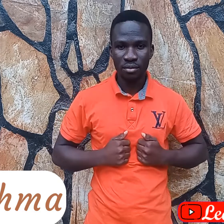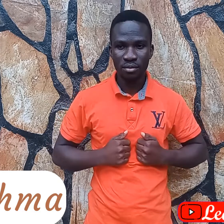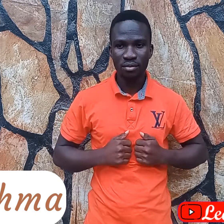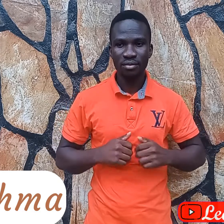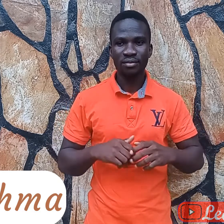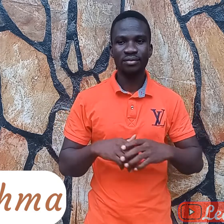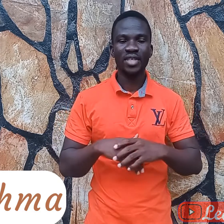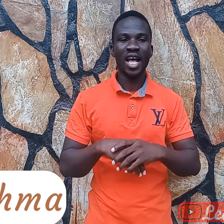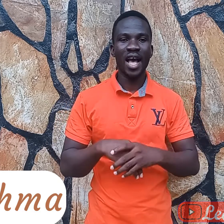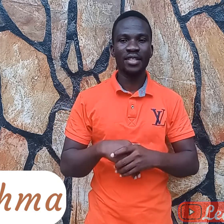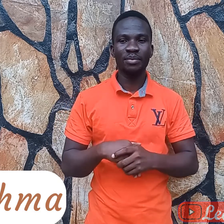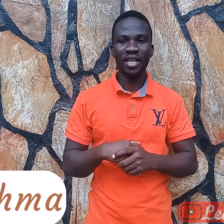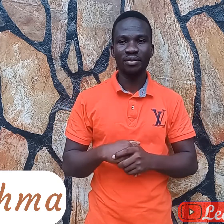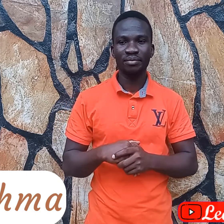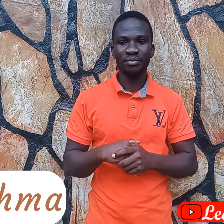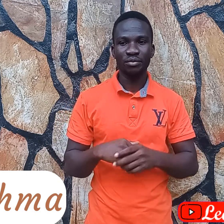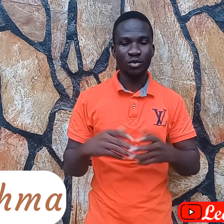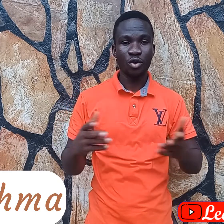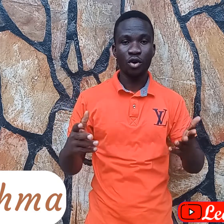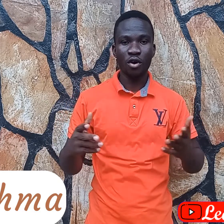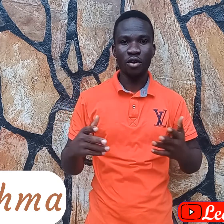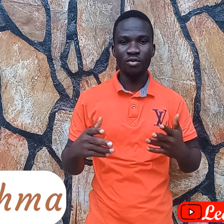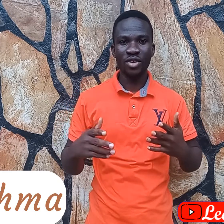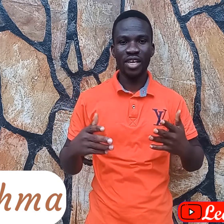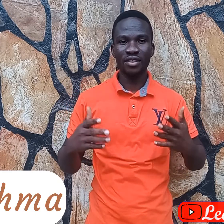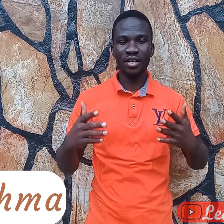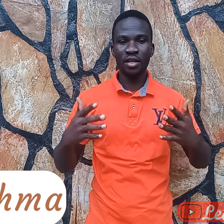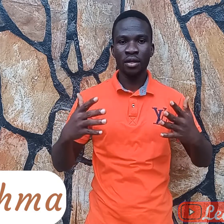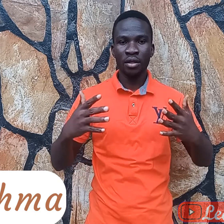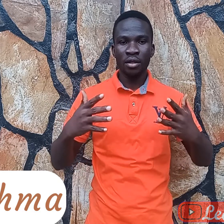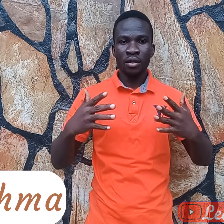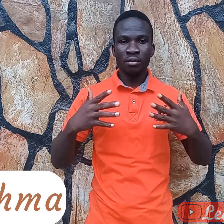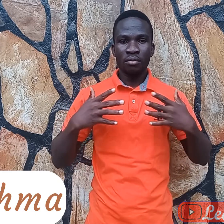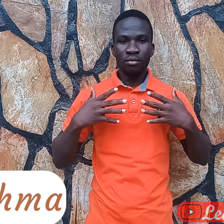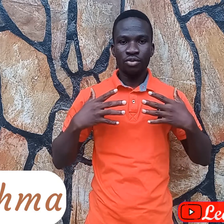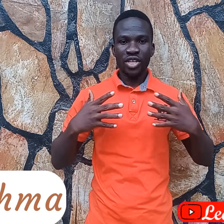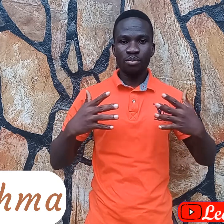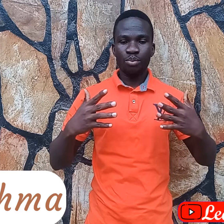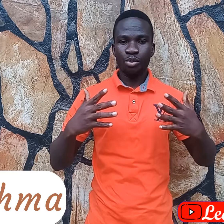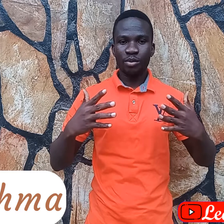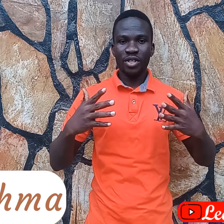asthma or we can say breathing problem